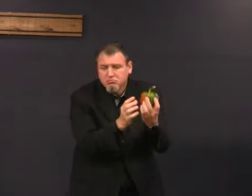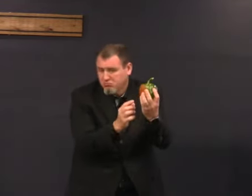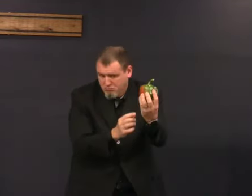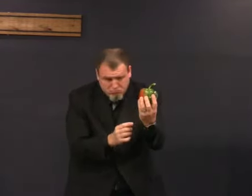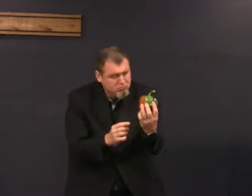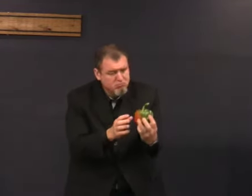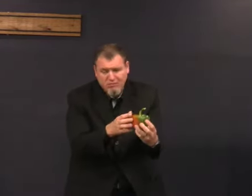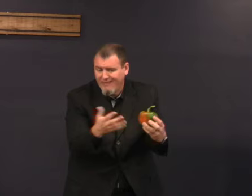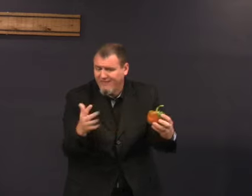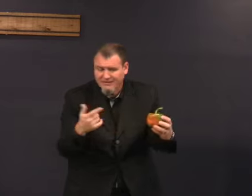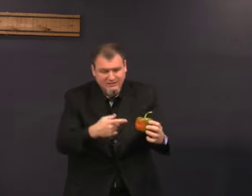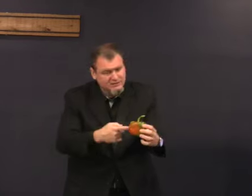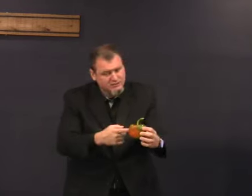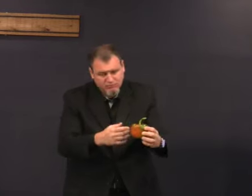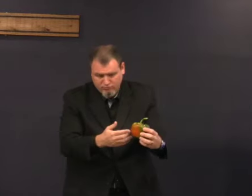with someone you love